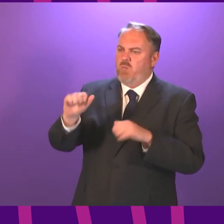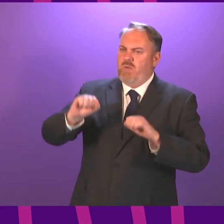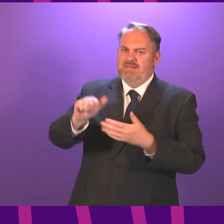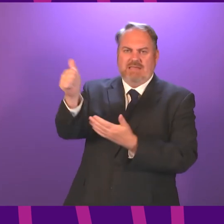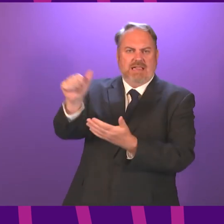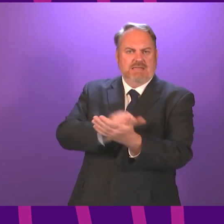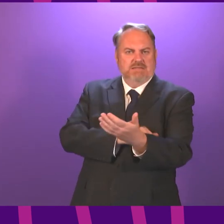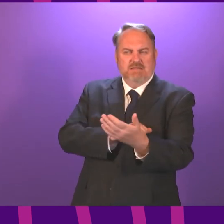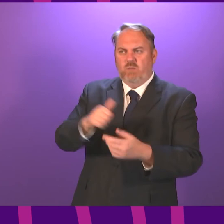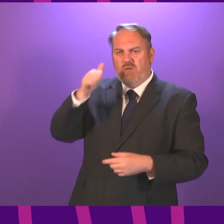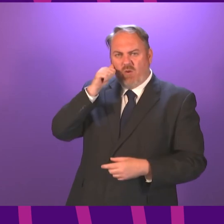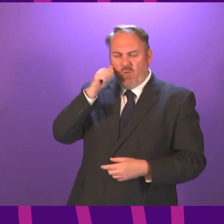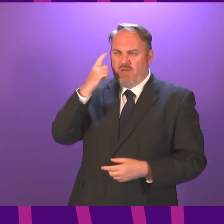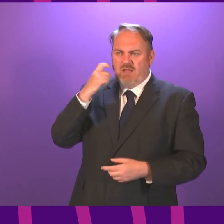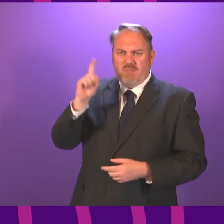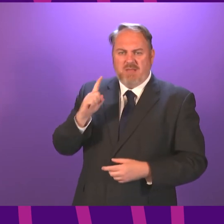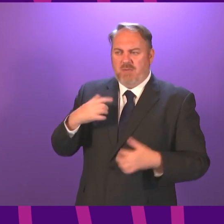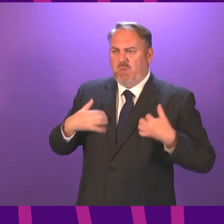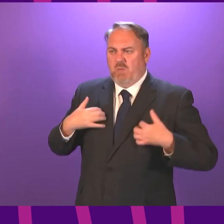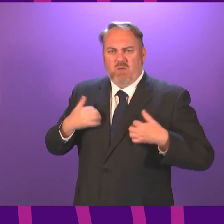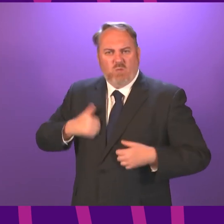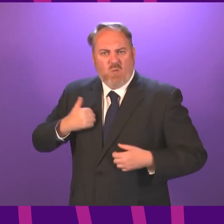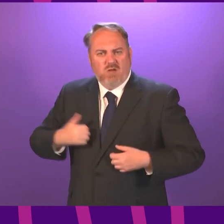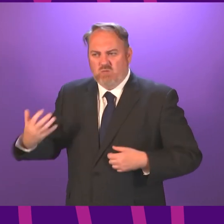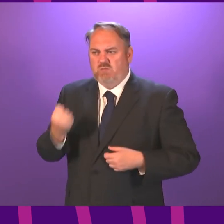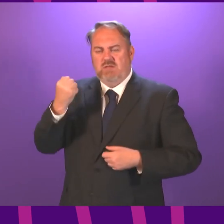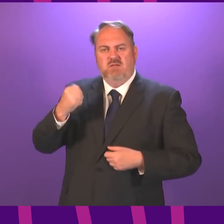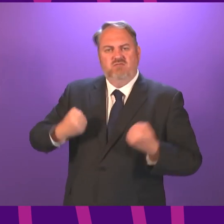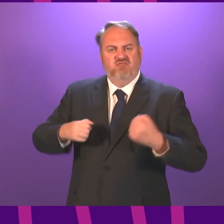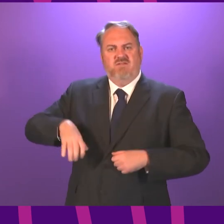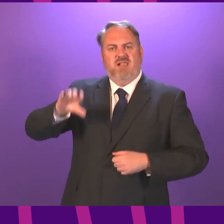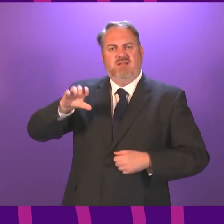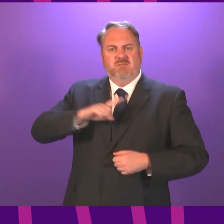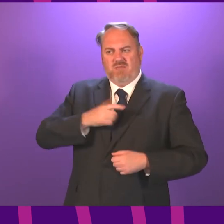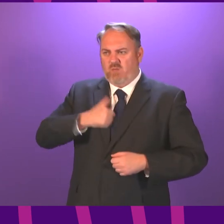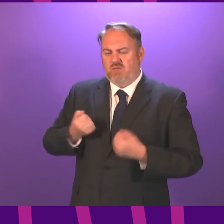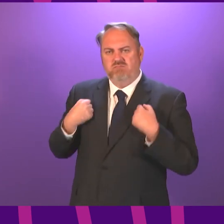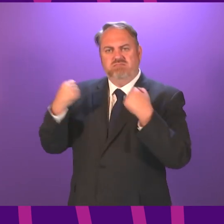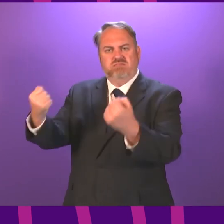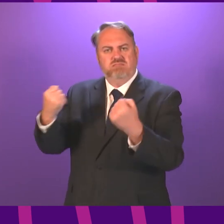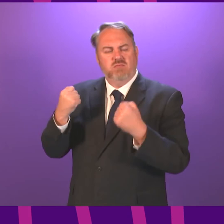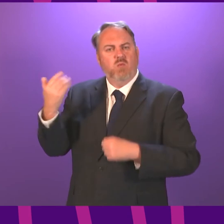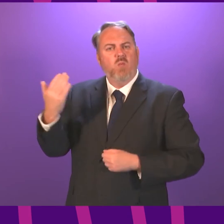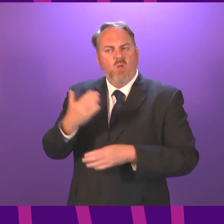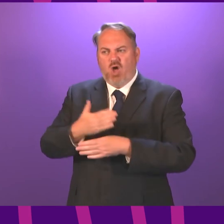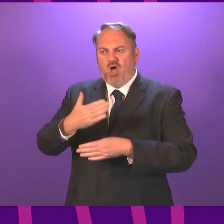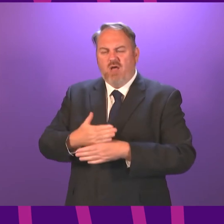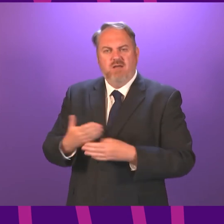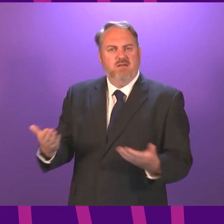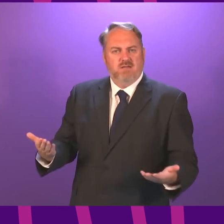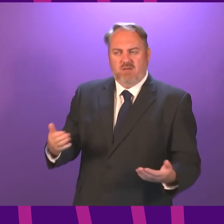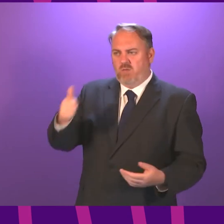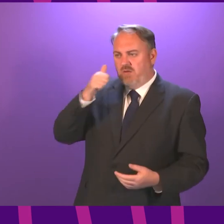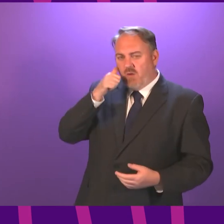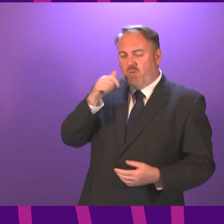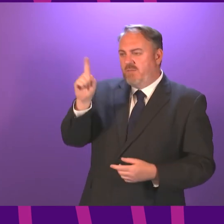people obtain their driving licence quickly to allow them to get to work and there are genuine concerns for businesses this summer particularly those